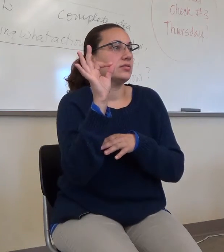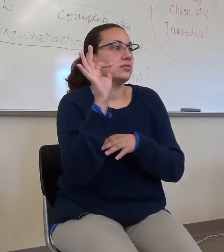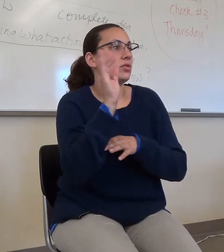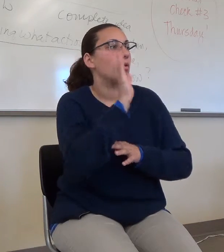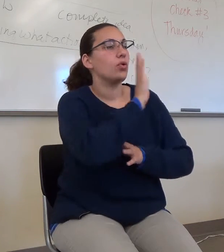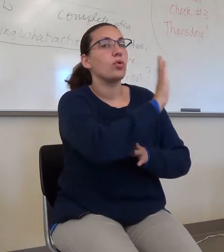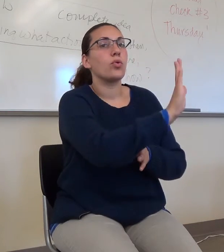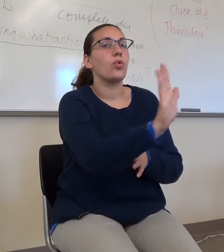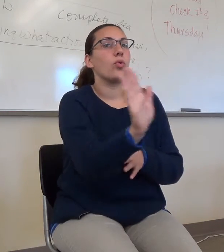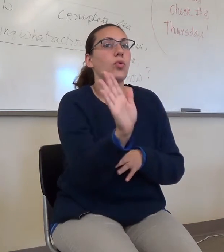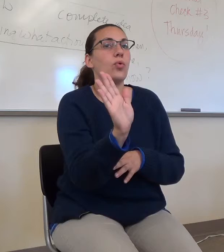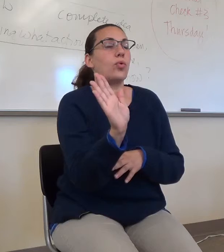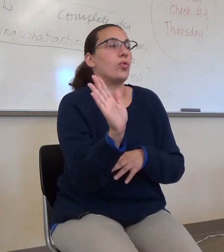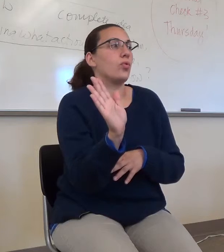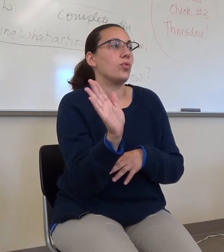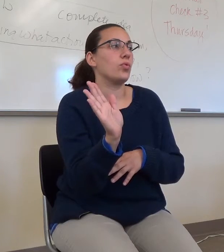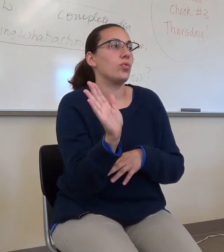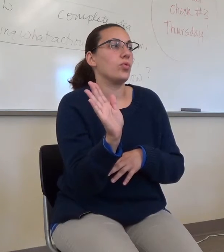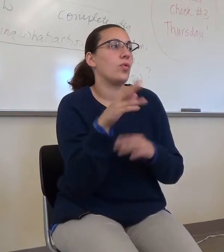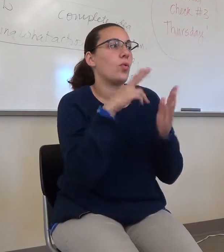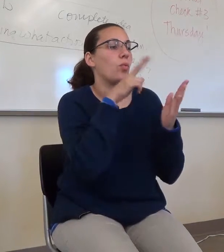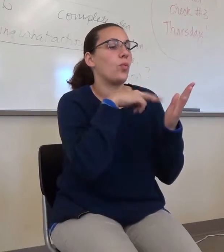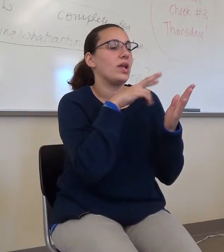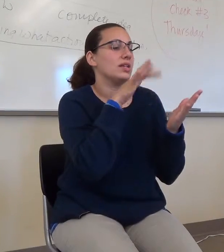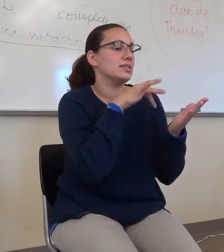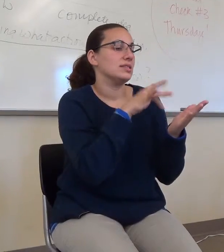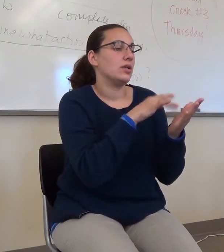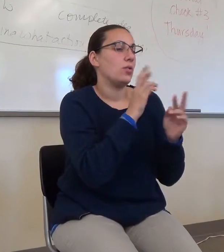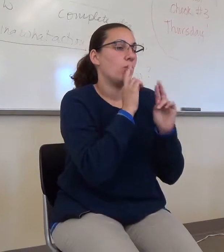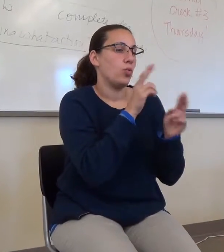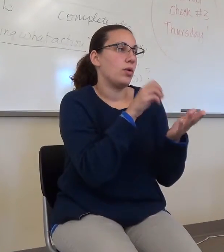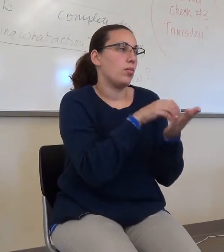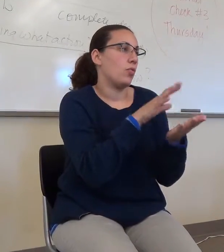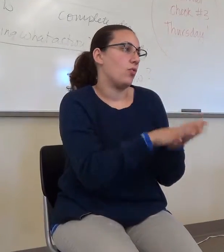reading second report. I don't know what I did with it.